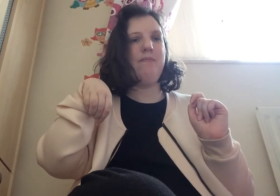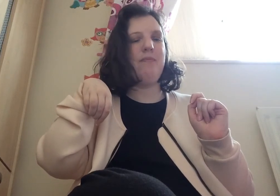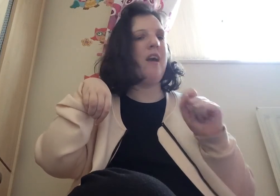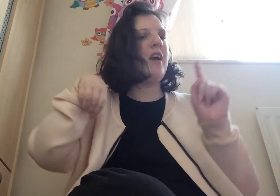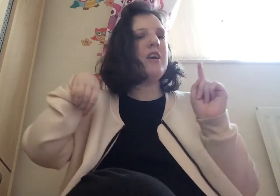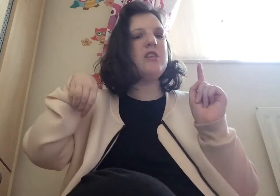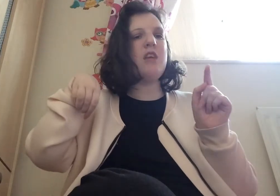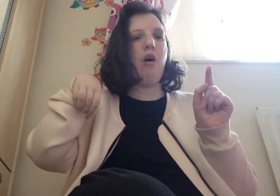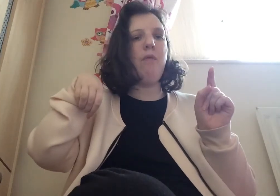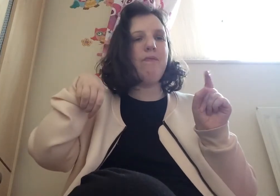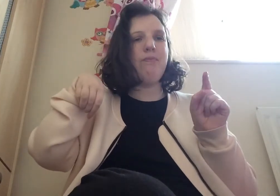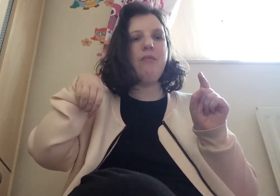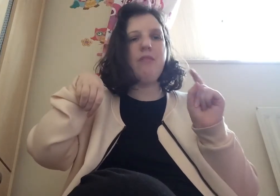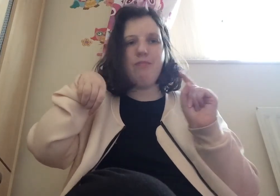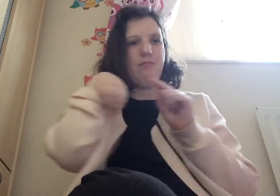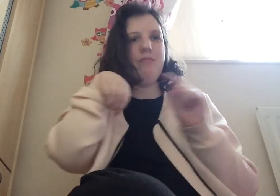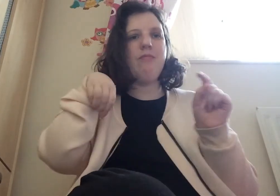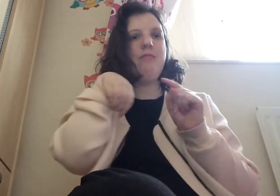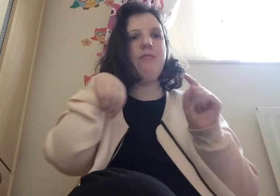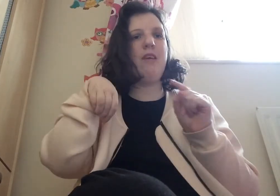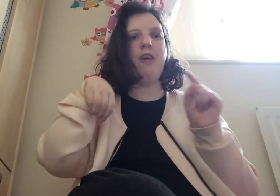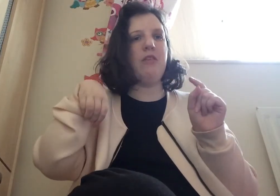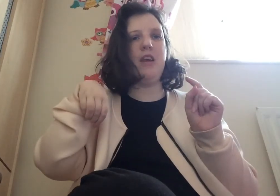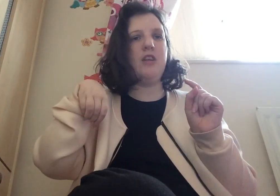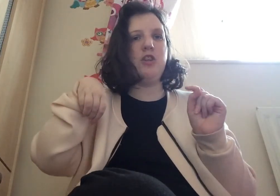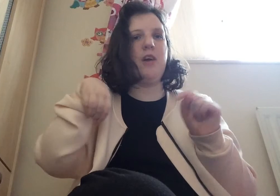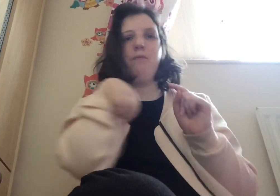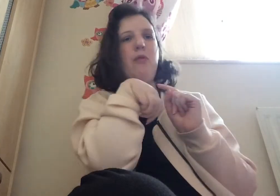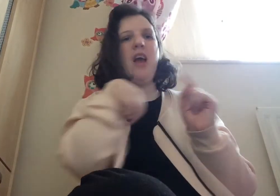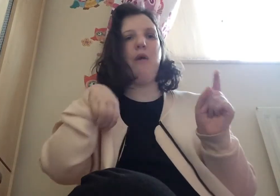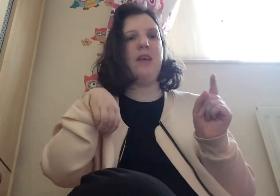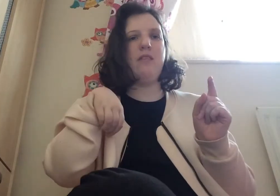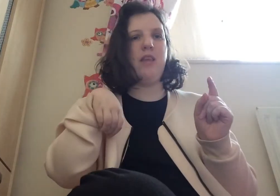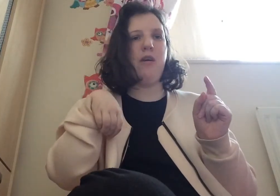okay so we fancy each other but we can't be together